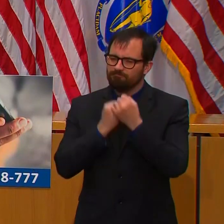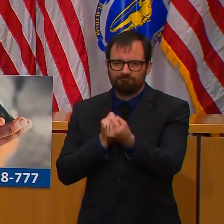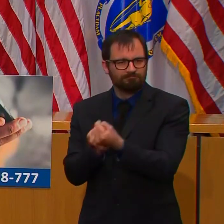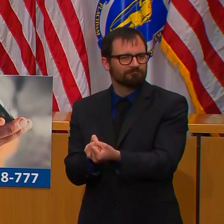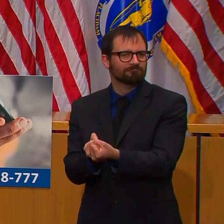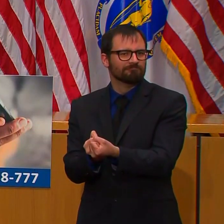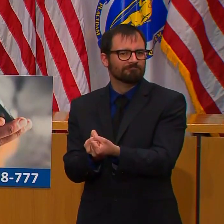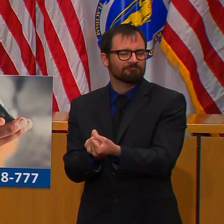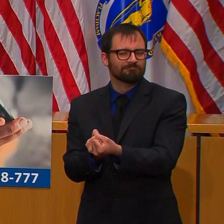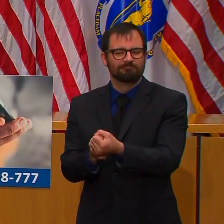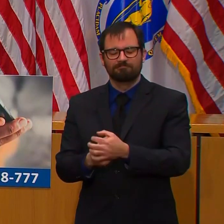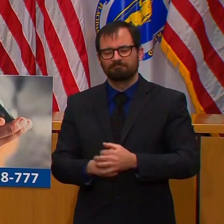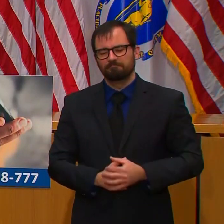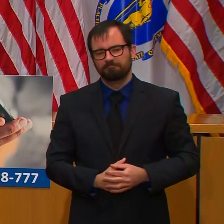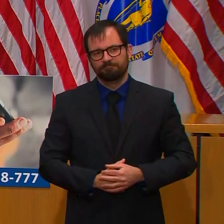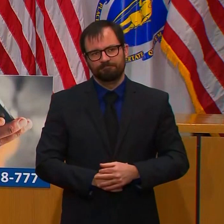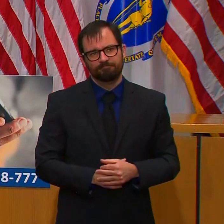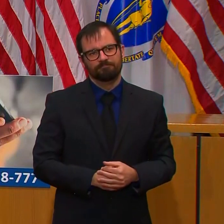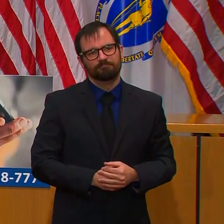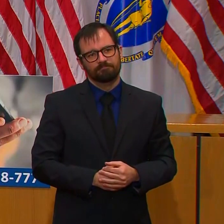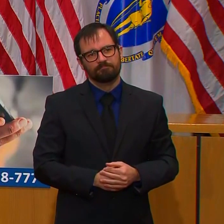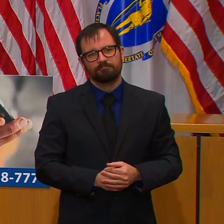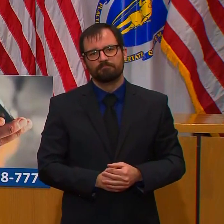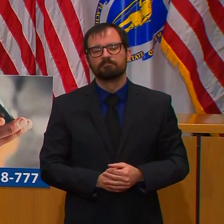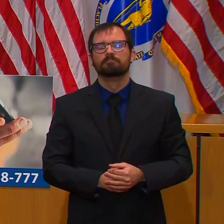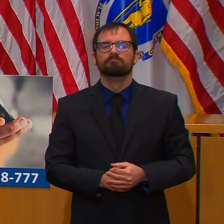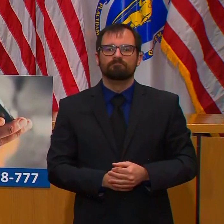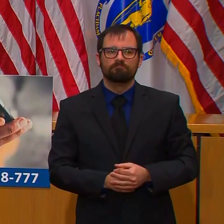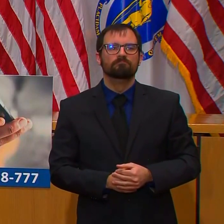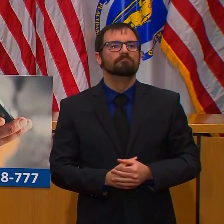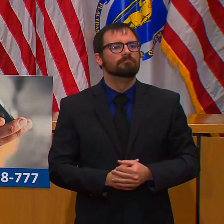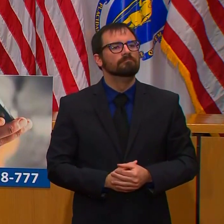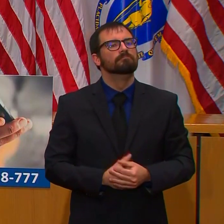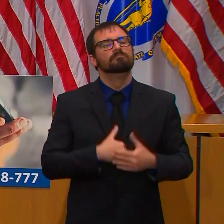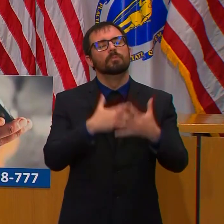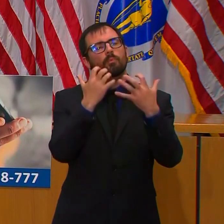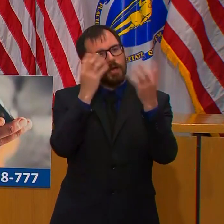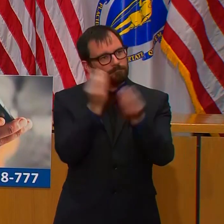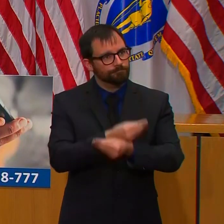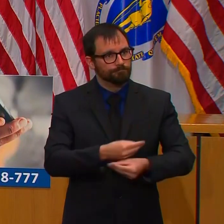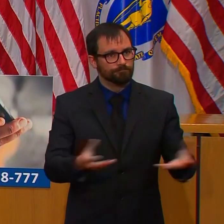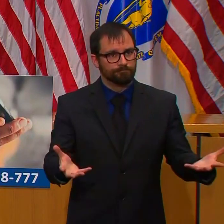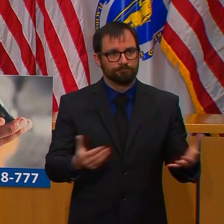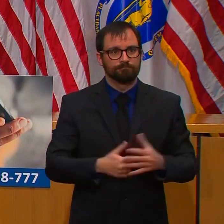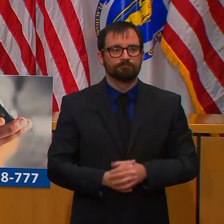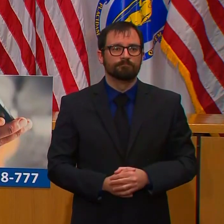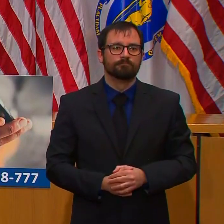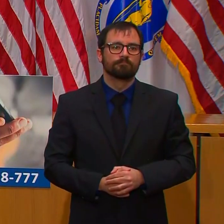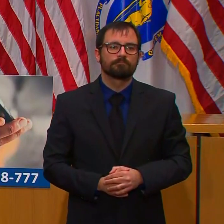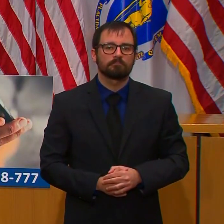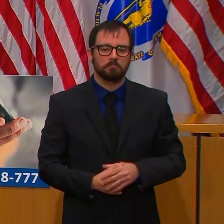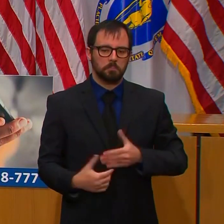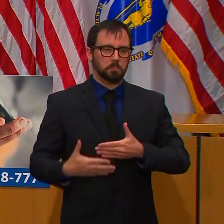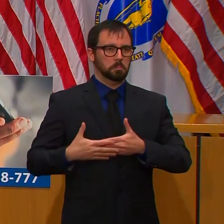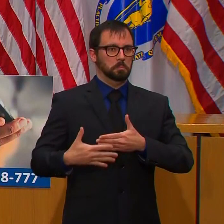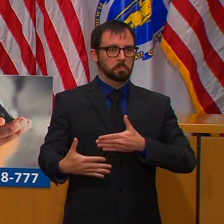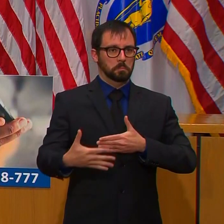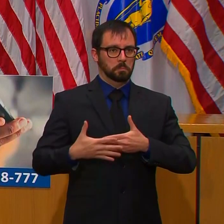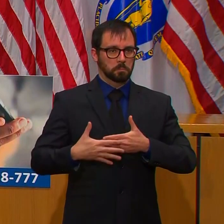Let me just say this in advance. In the short term, our primary focus is going to be on stabilizing